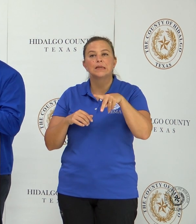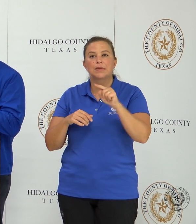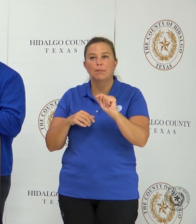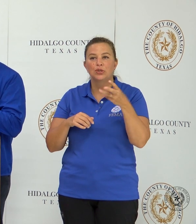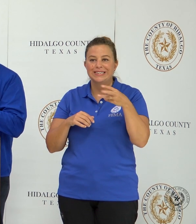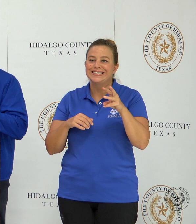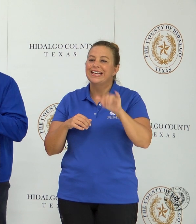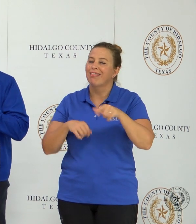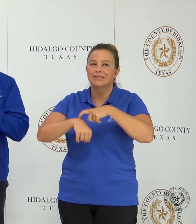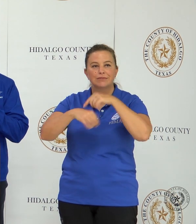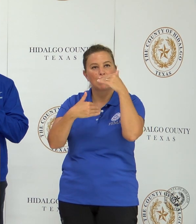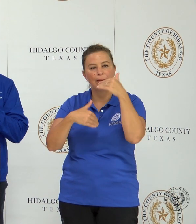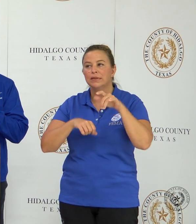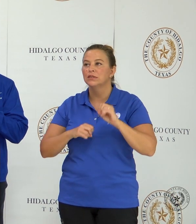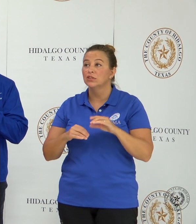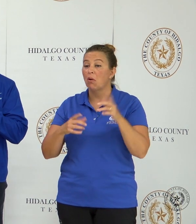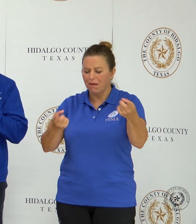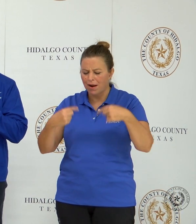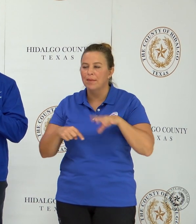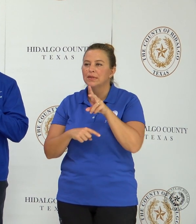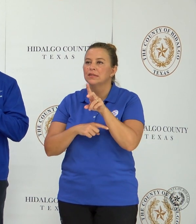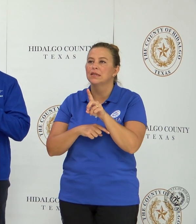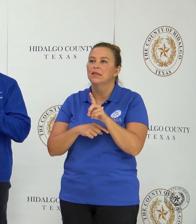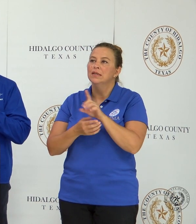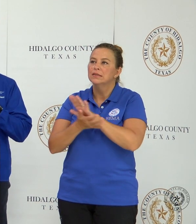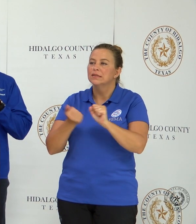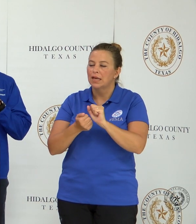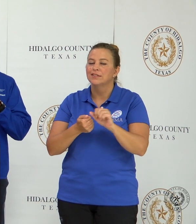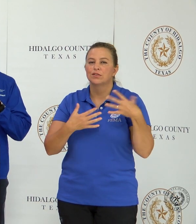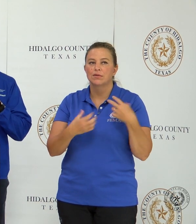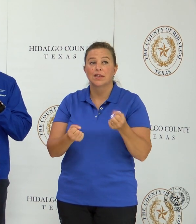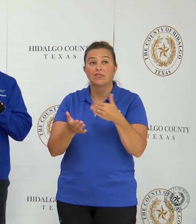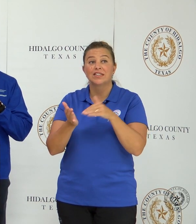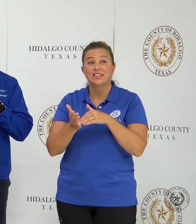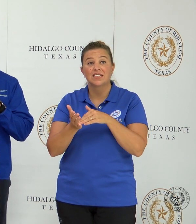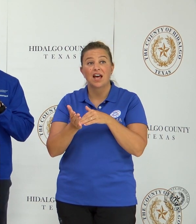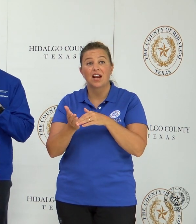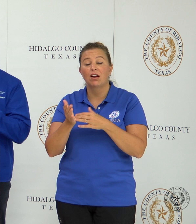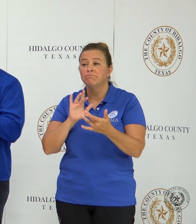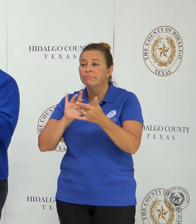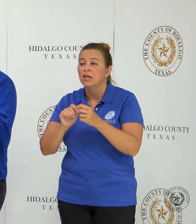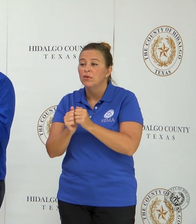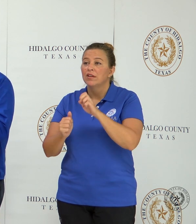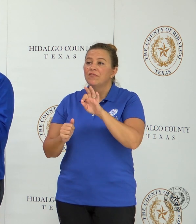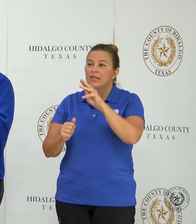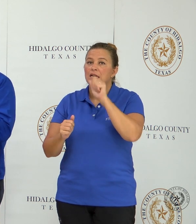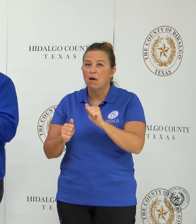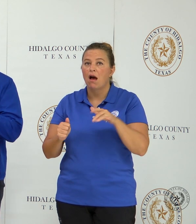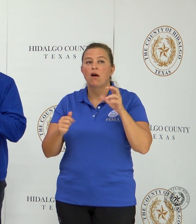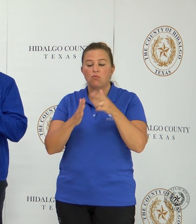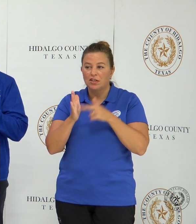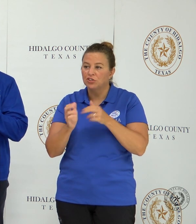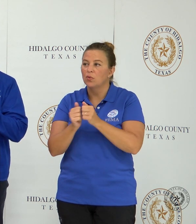deadline date. So, come into the Disaster Recovery Center, register with FEMA, and apply with SBA.